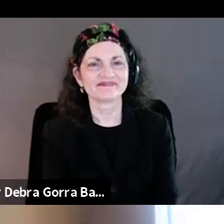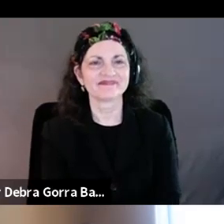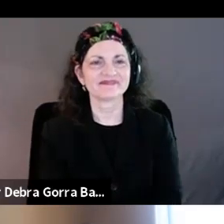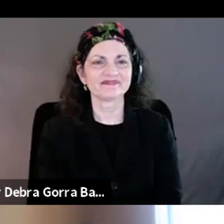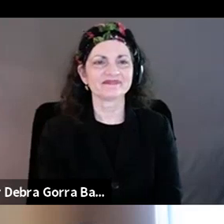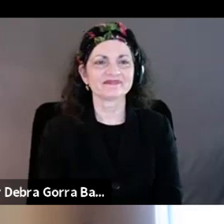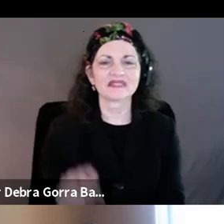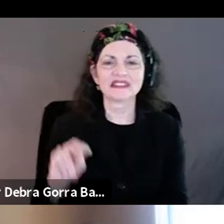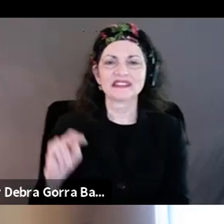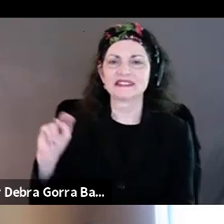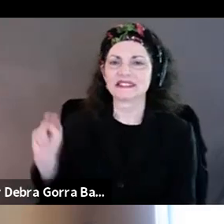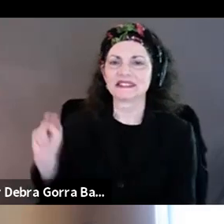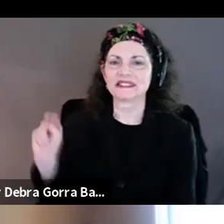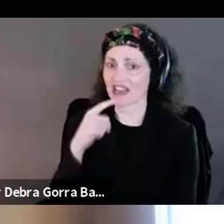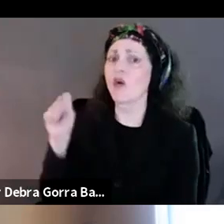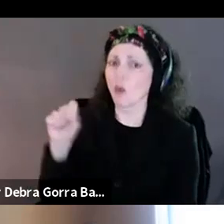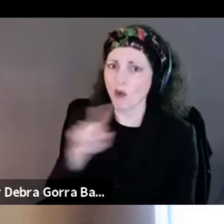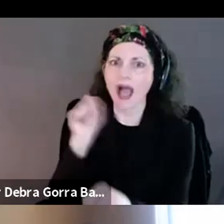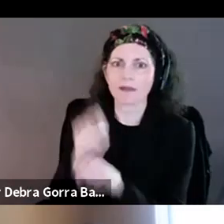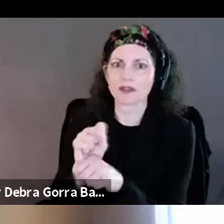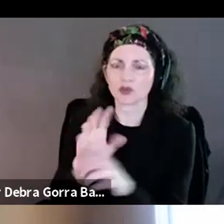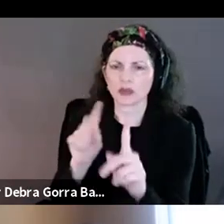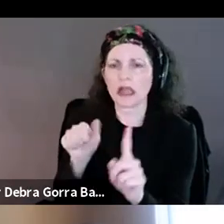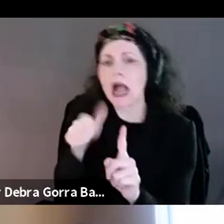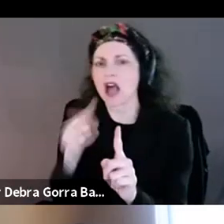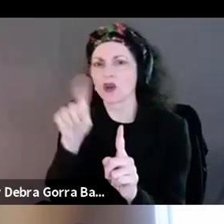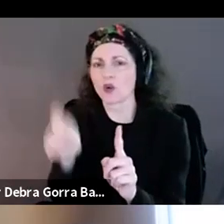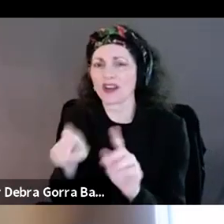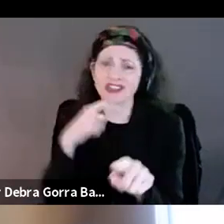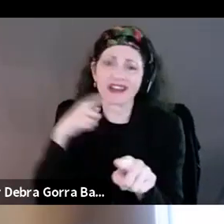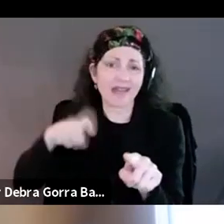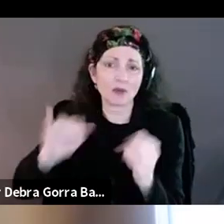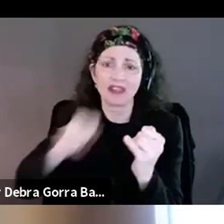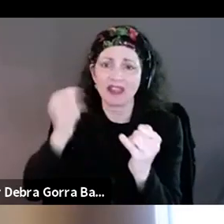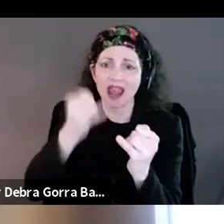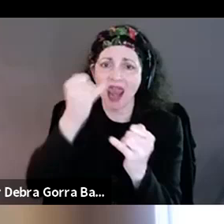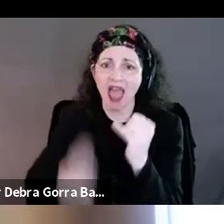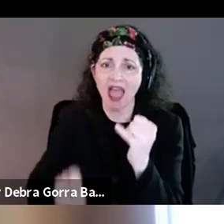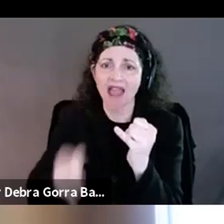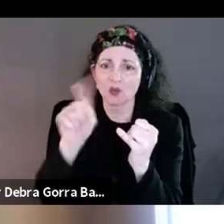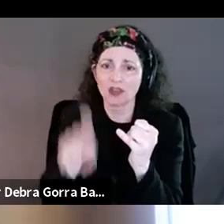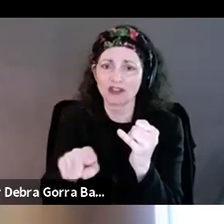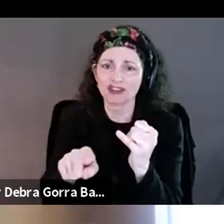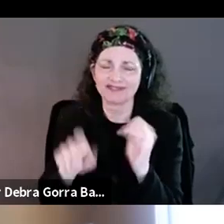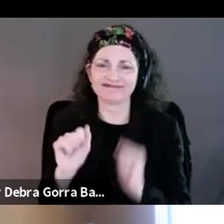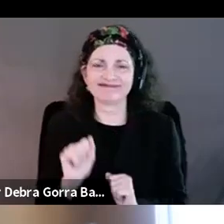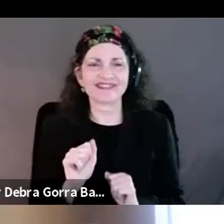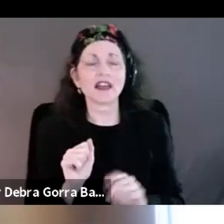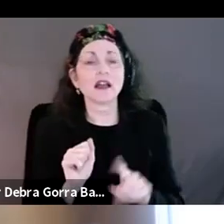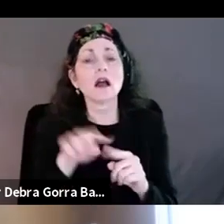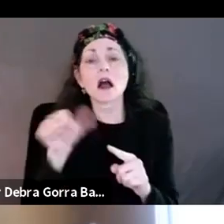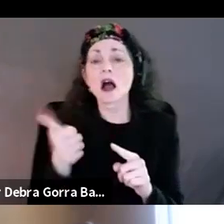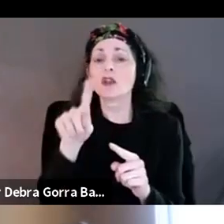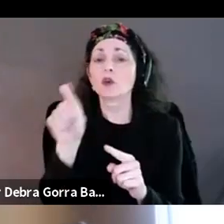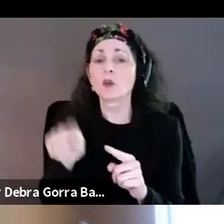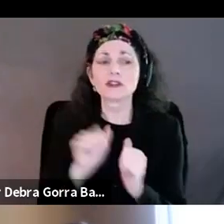Absolutely. And another question, and this is gonna have to be the last question that we take, but another question is,